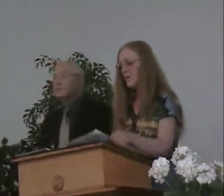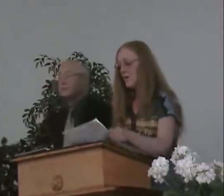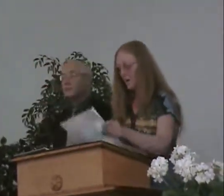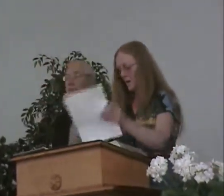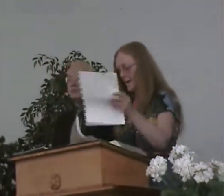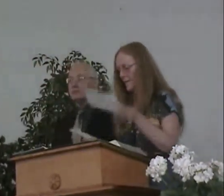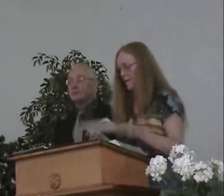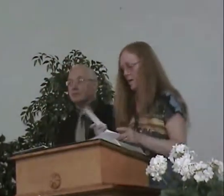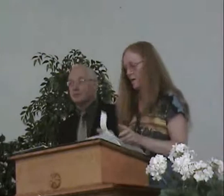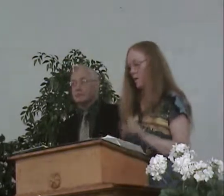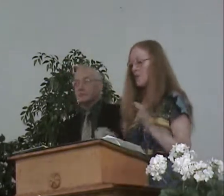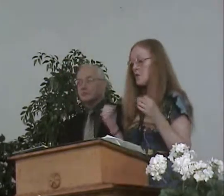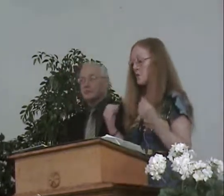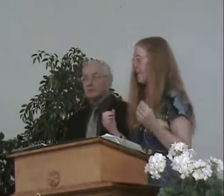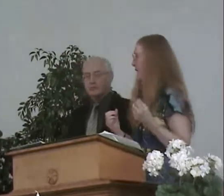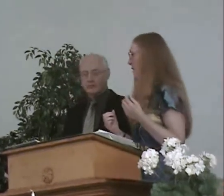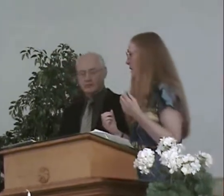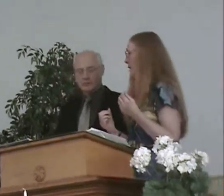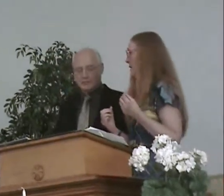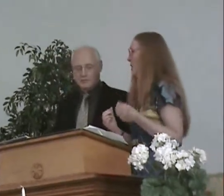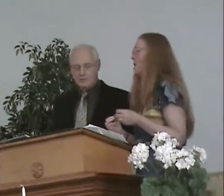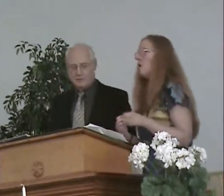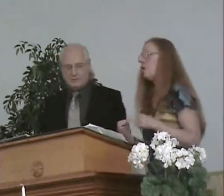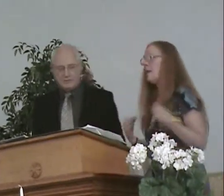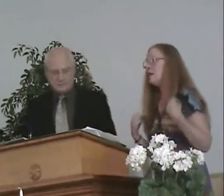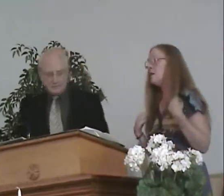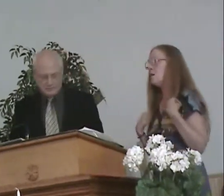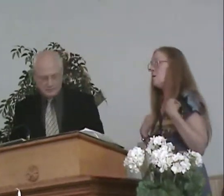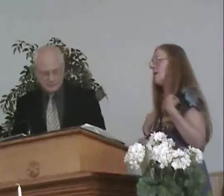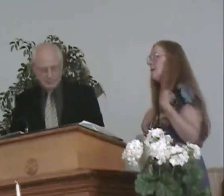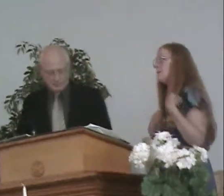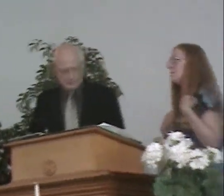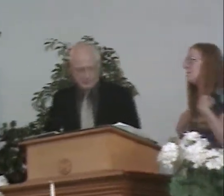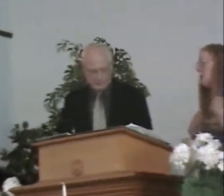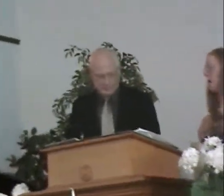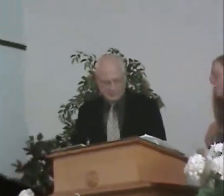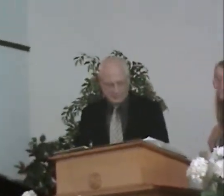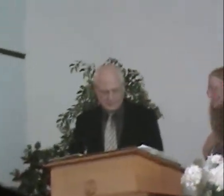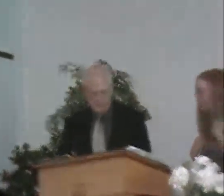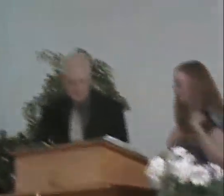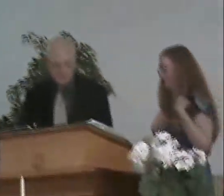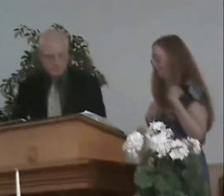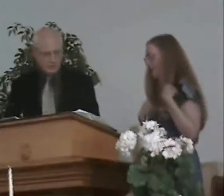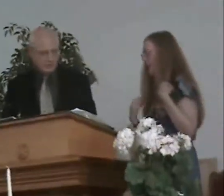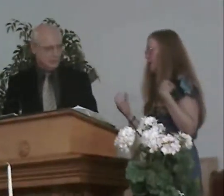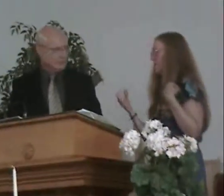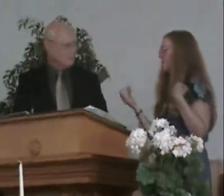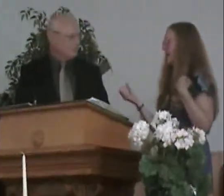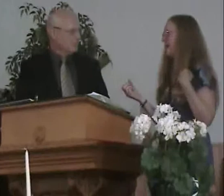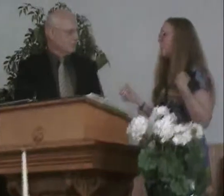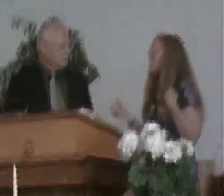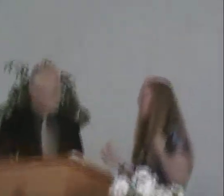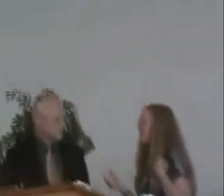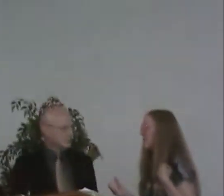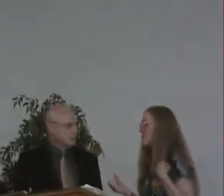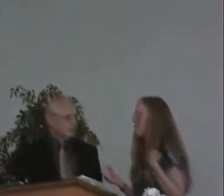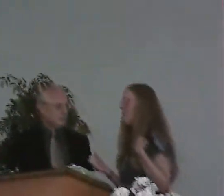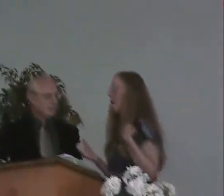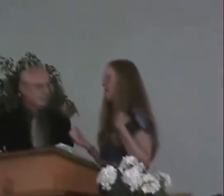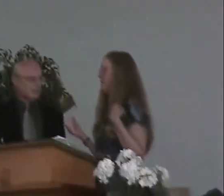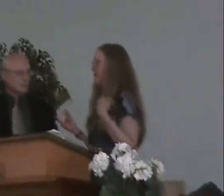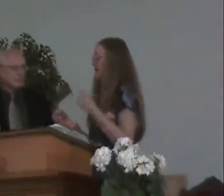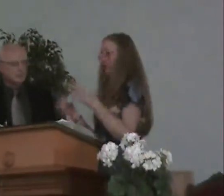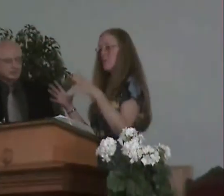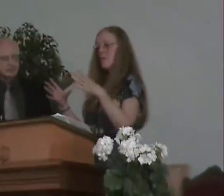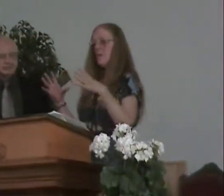we can go into, like, trium, or we could go into, um, China, and the